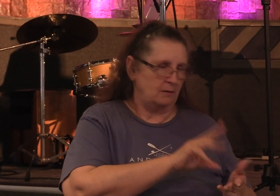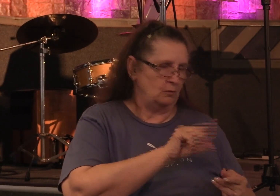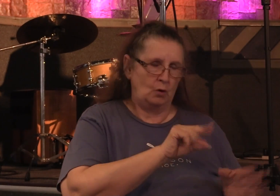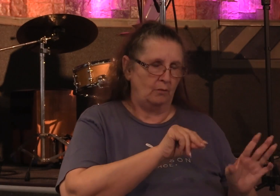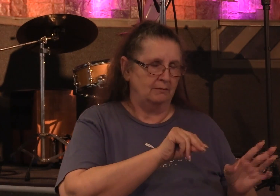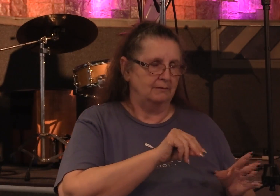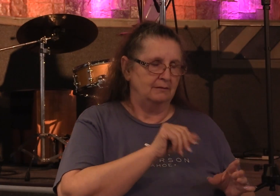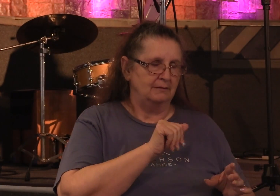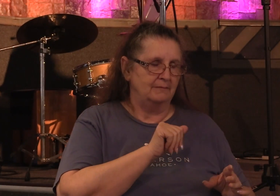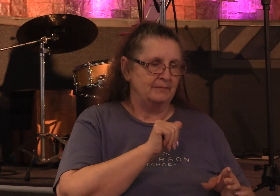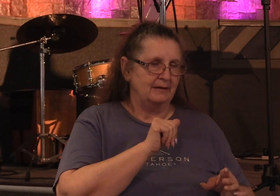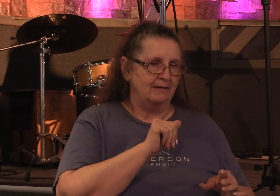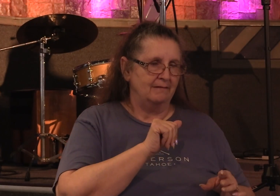for being so spiritual